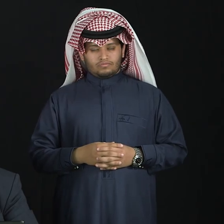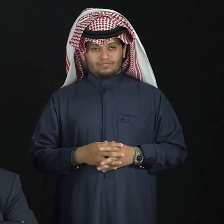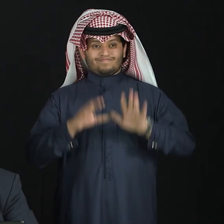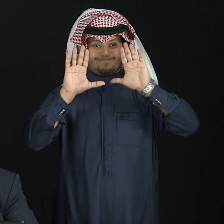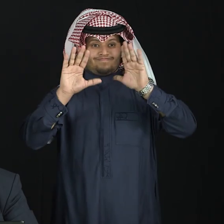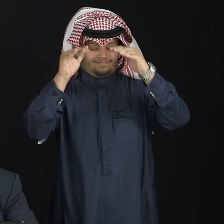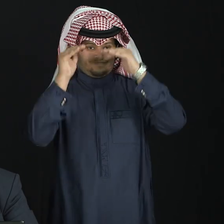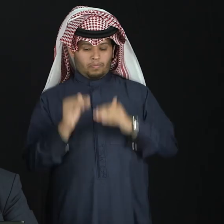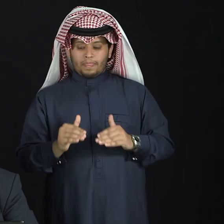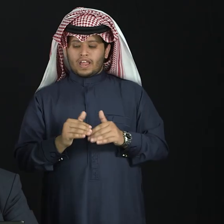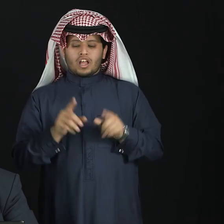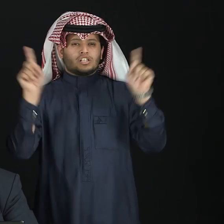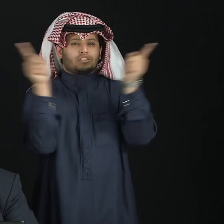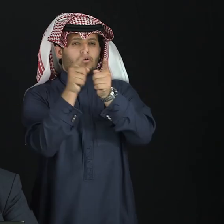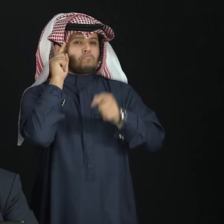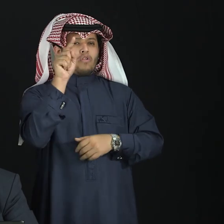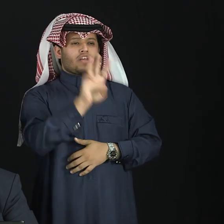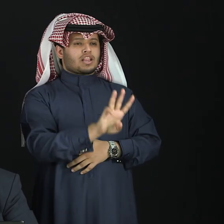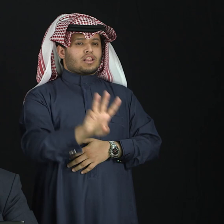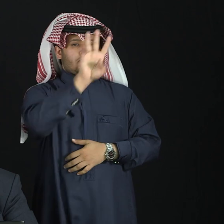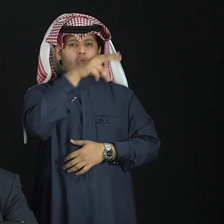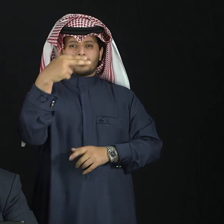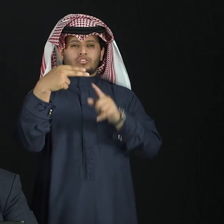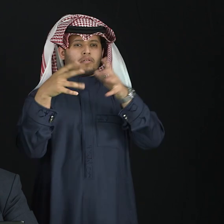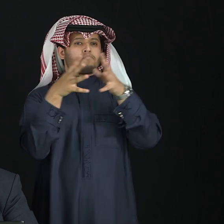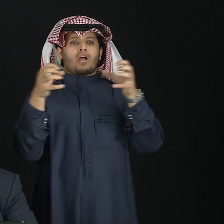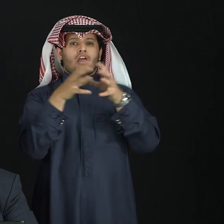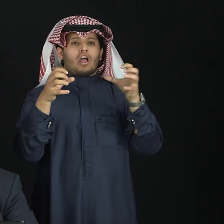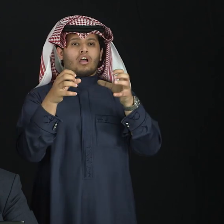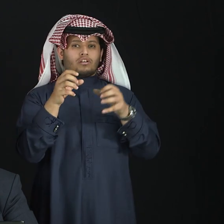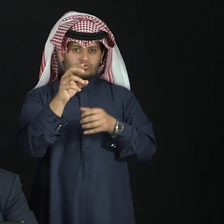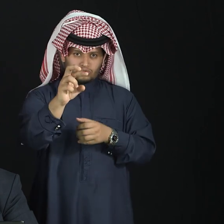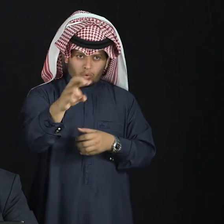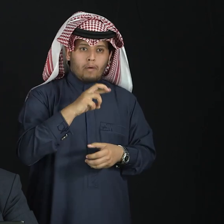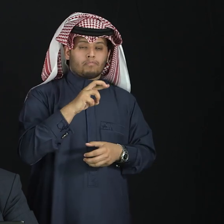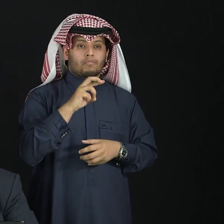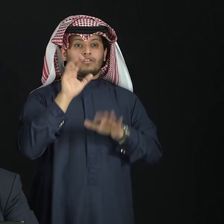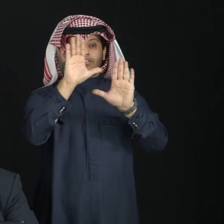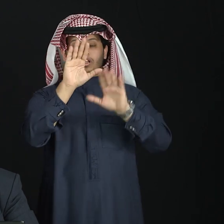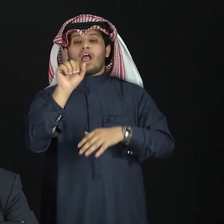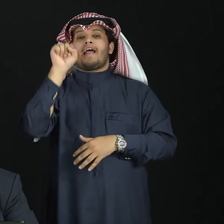For the next point, it has to do with the WHO questions and yes, no questions in ASL.